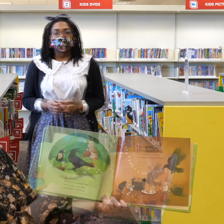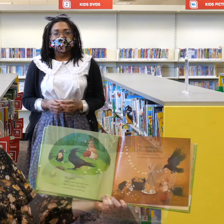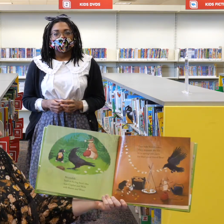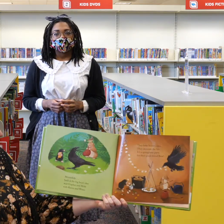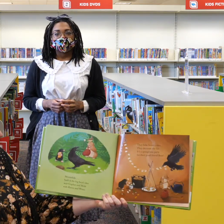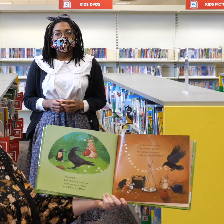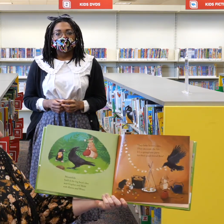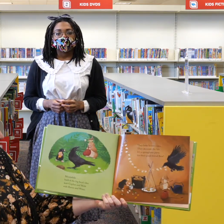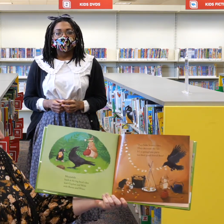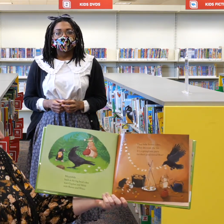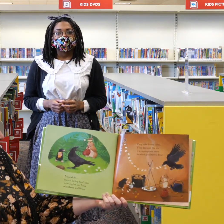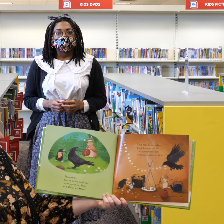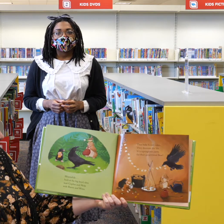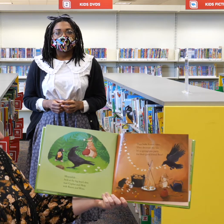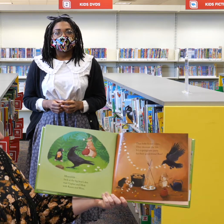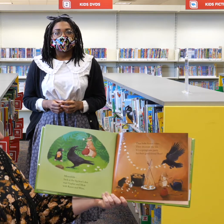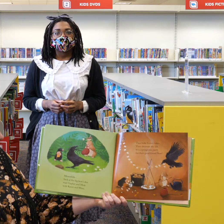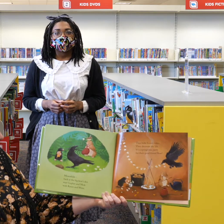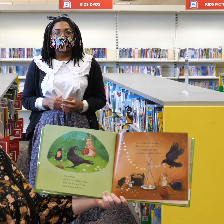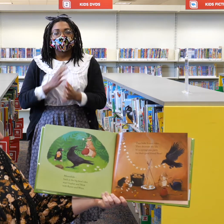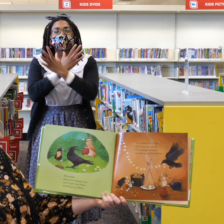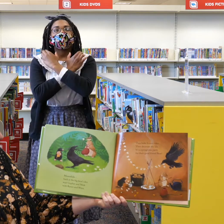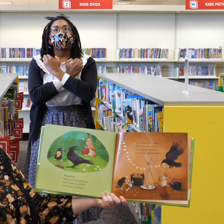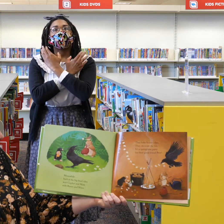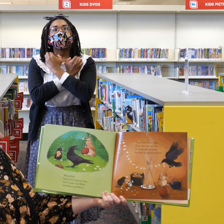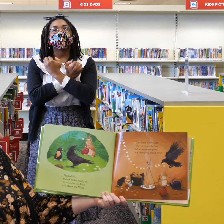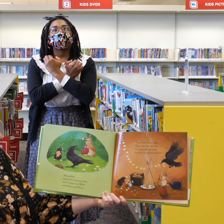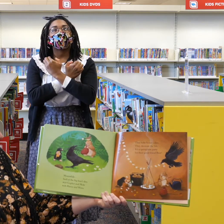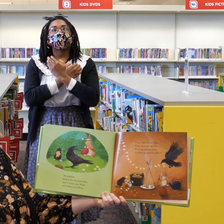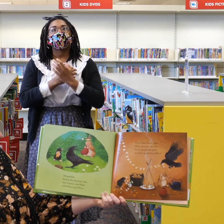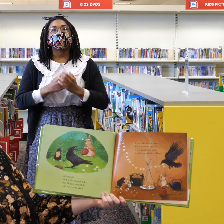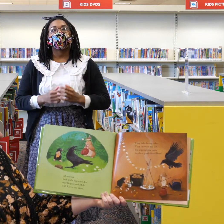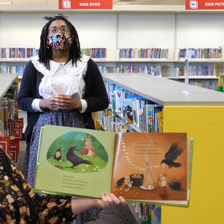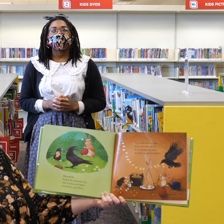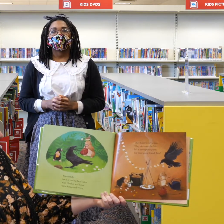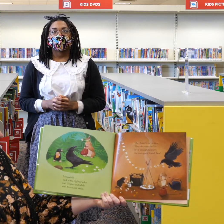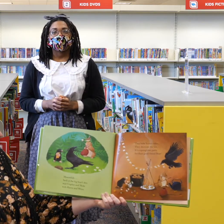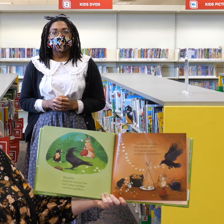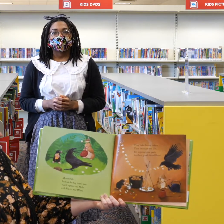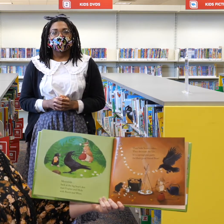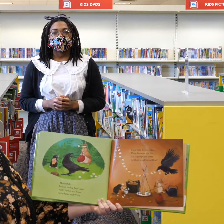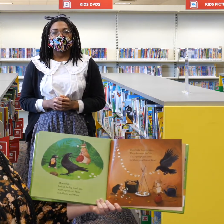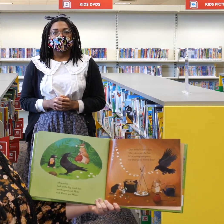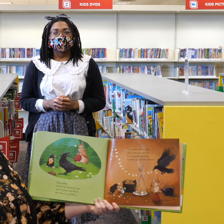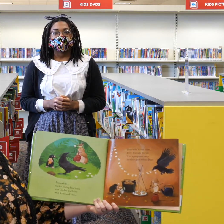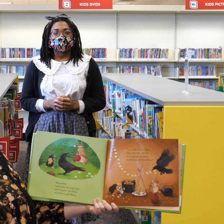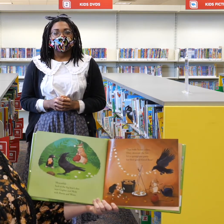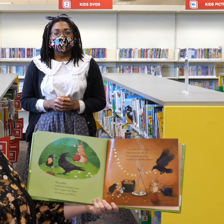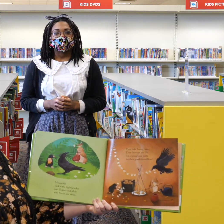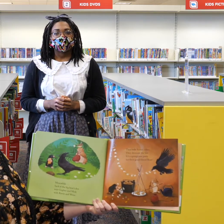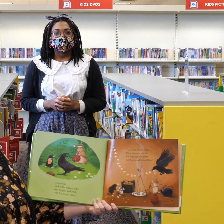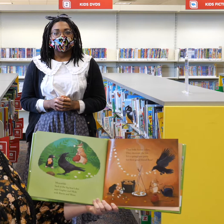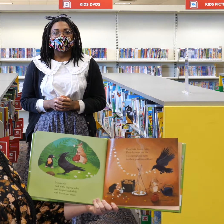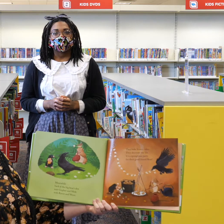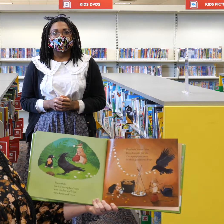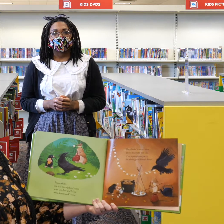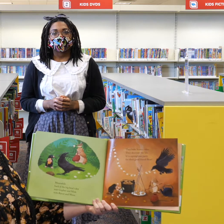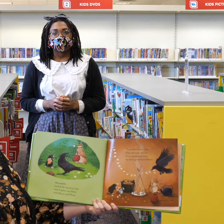Meanwhile, back at the big bear's den wait gopher and mole with raven and wren. They bake honey cakes. They decorate the